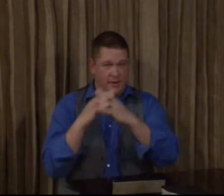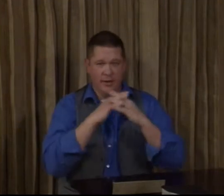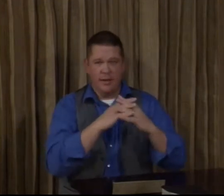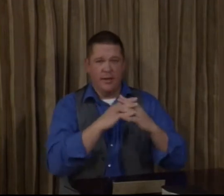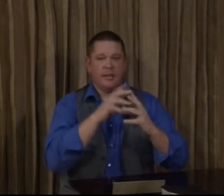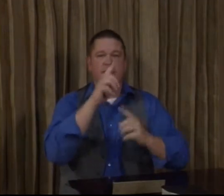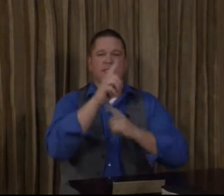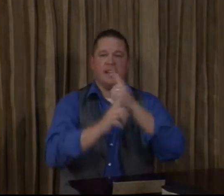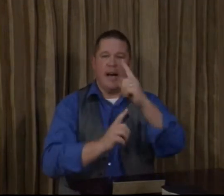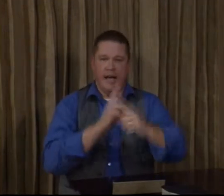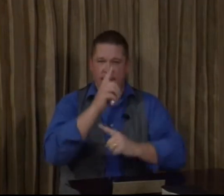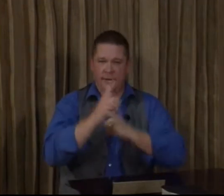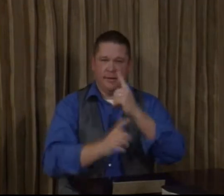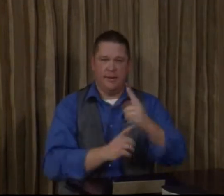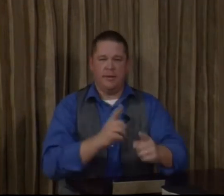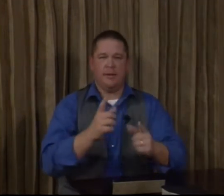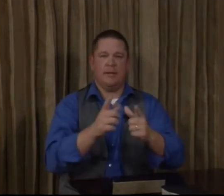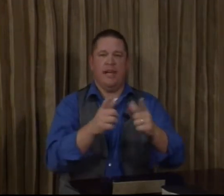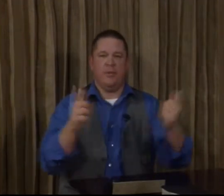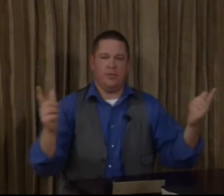sign language.